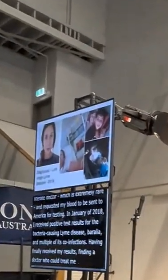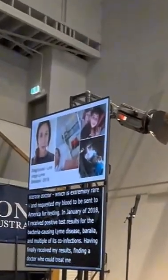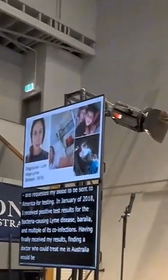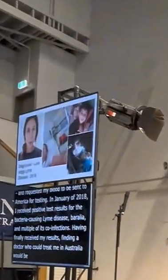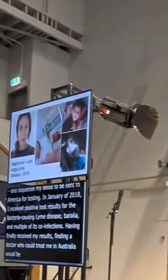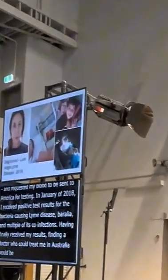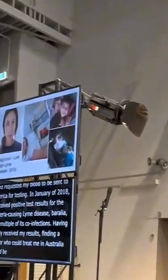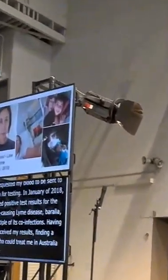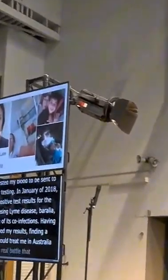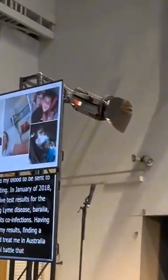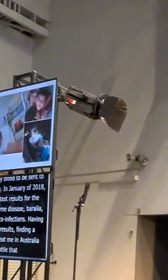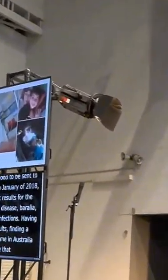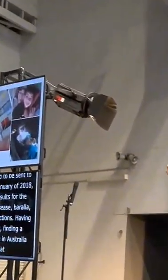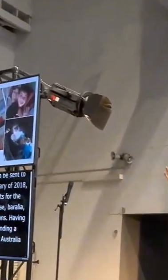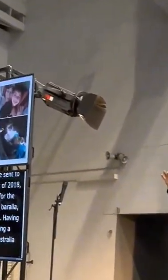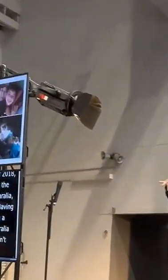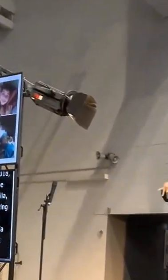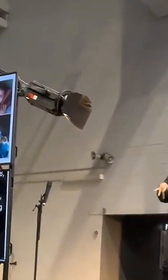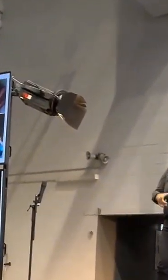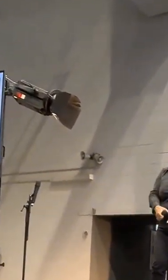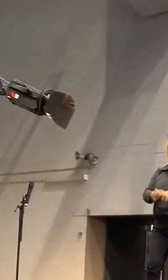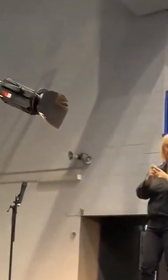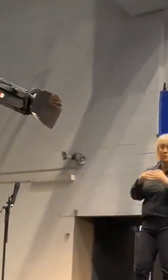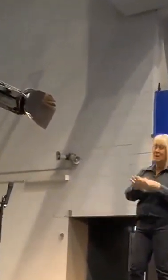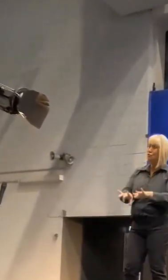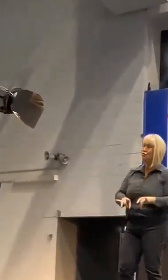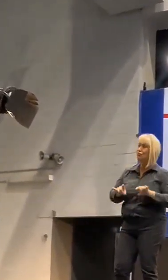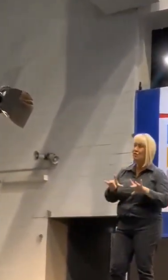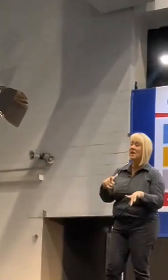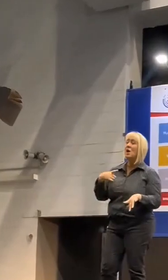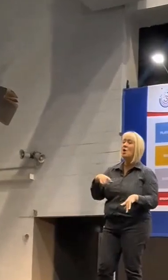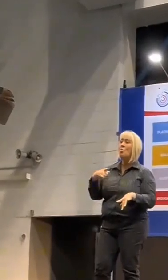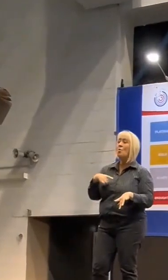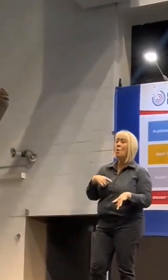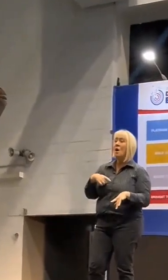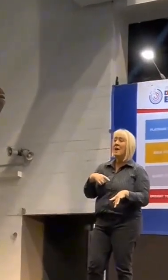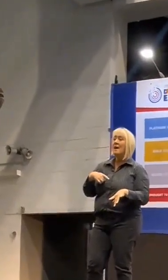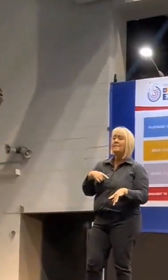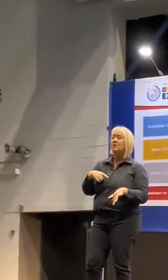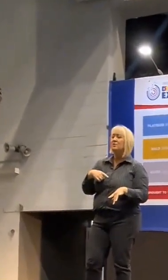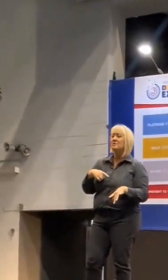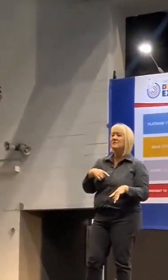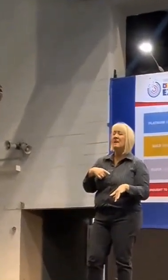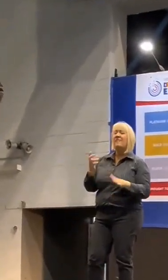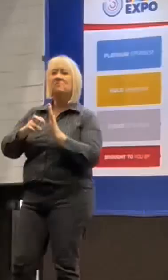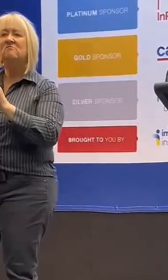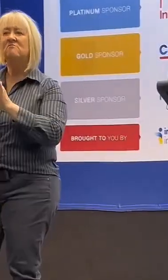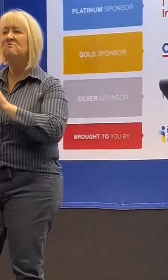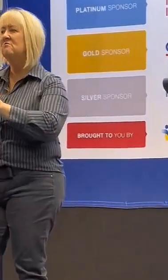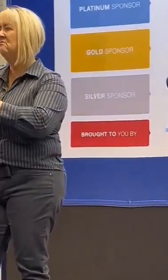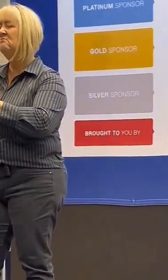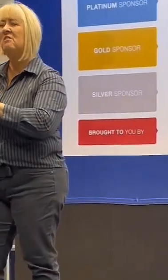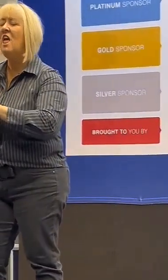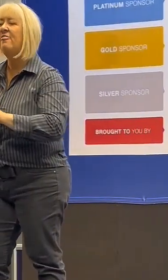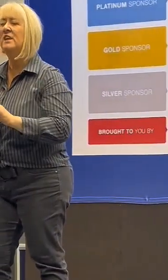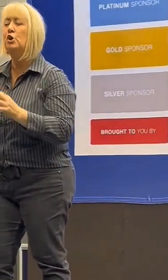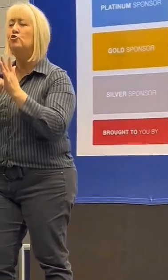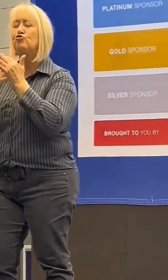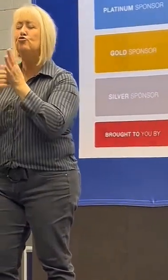It is especially hard to find treatment in Australia due to APRA disciplining or deregistering the GPs who are treating Lyme.